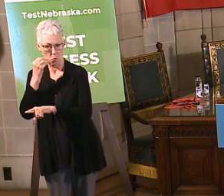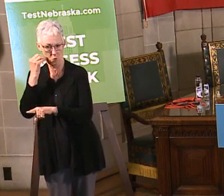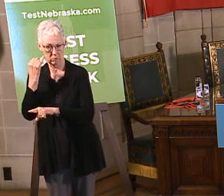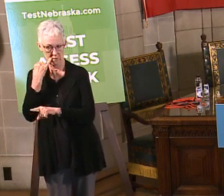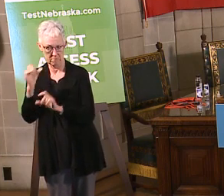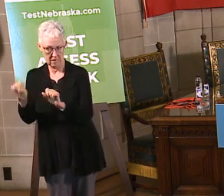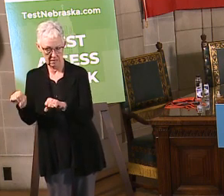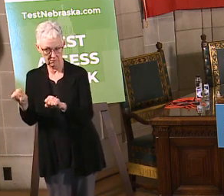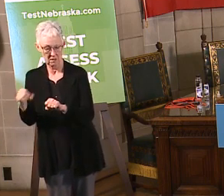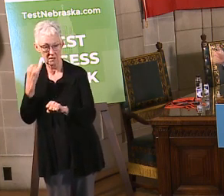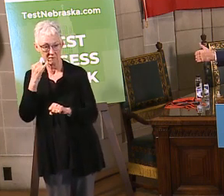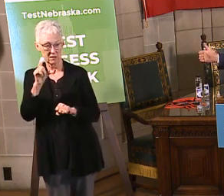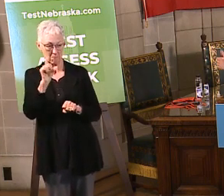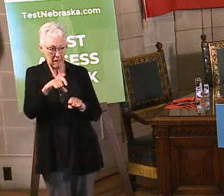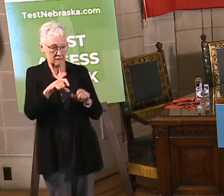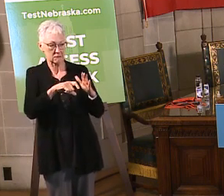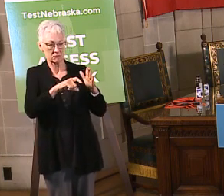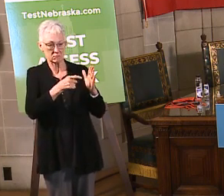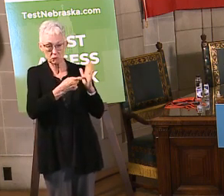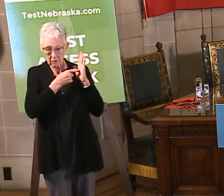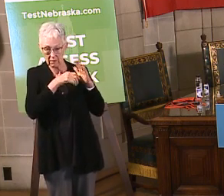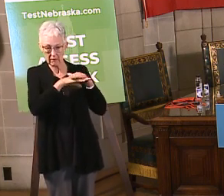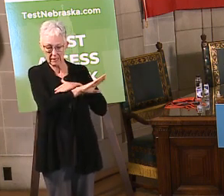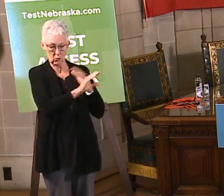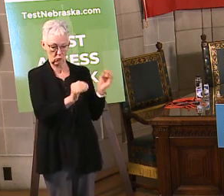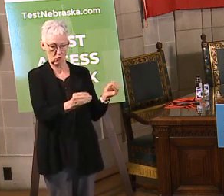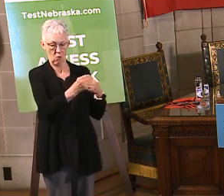socially distanced way. Try and keep that six-foot distance.